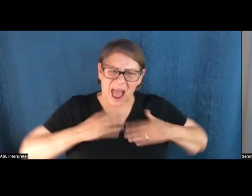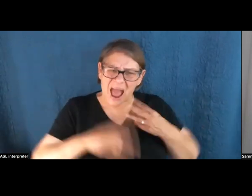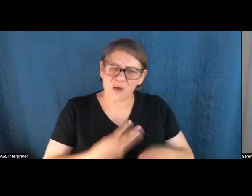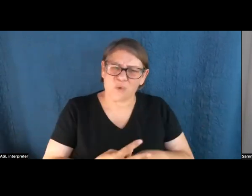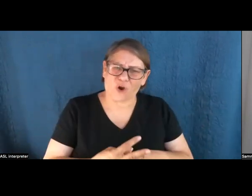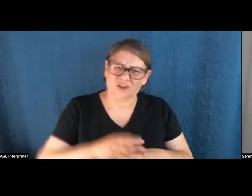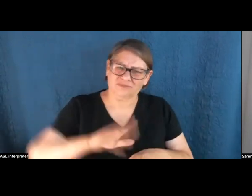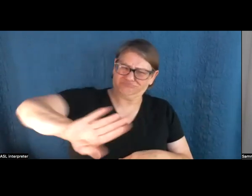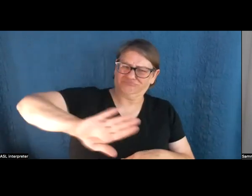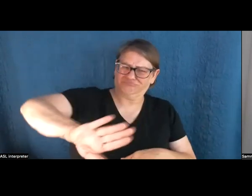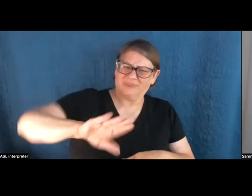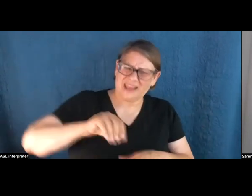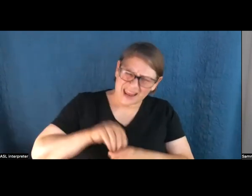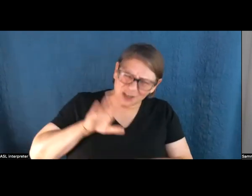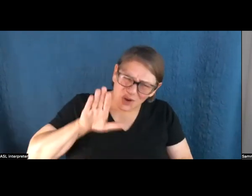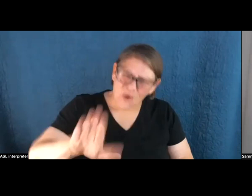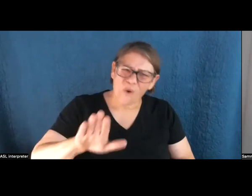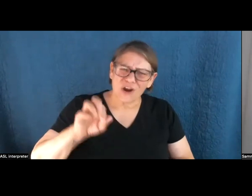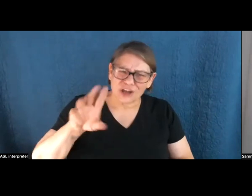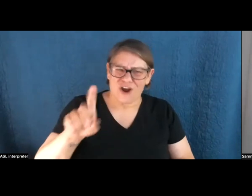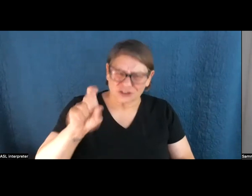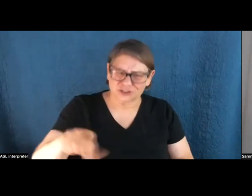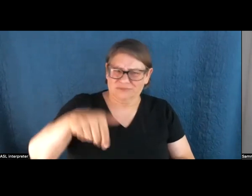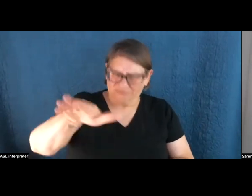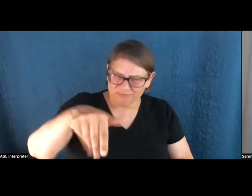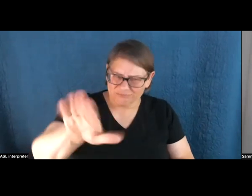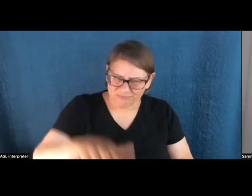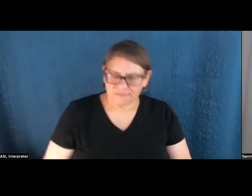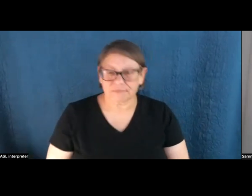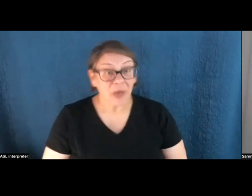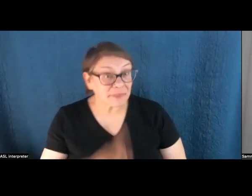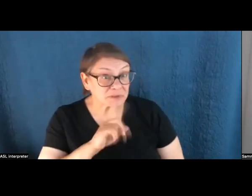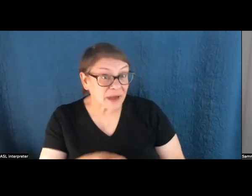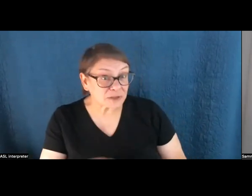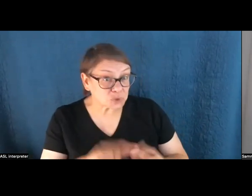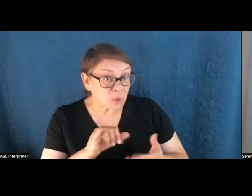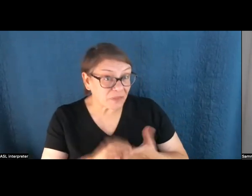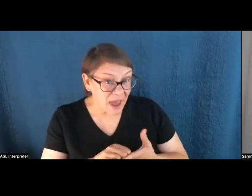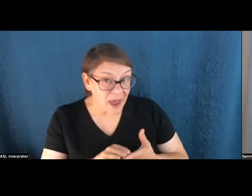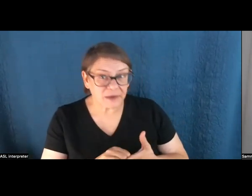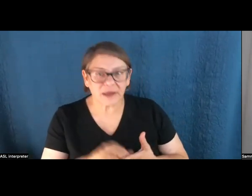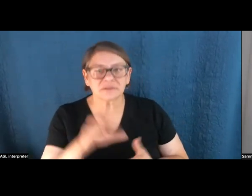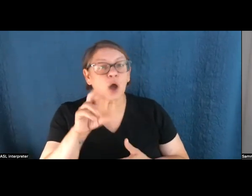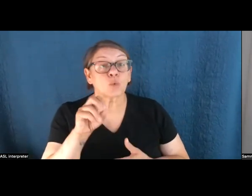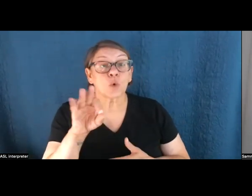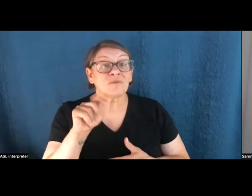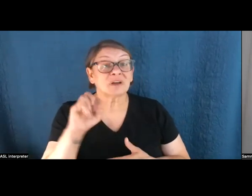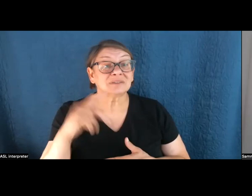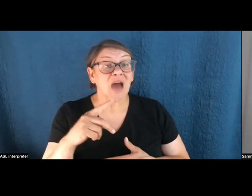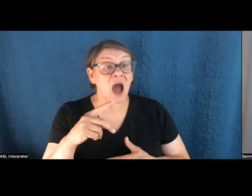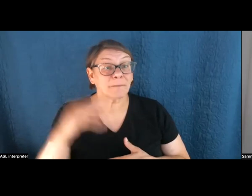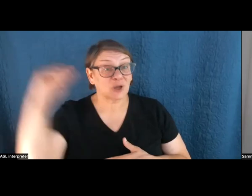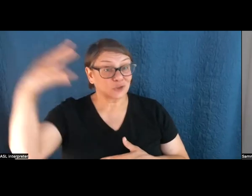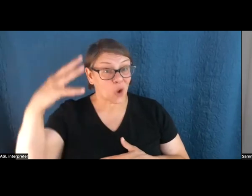and not have to do it in their own backyards to the same extent? And there's an answer to that, sort of, which is that rooftop solar is more expensive